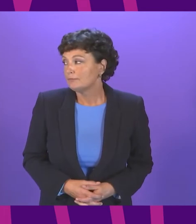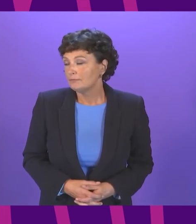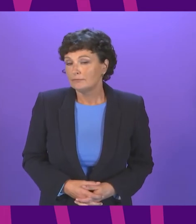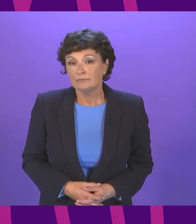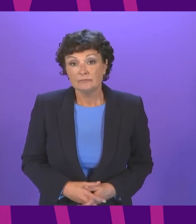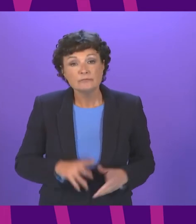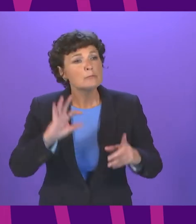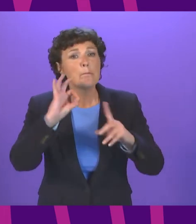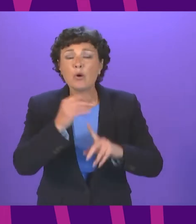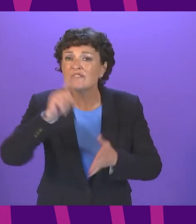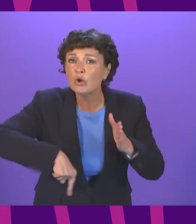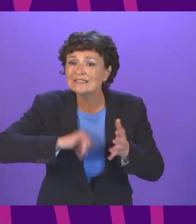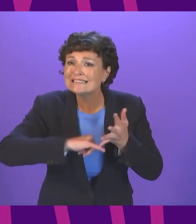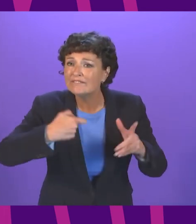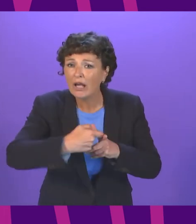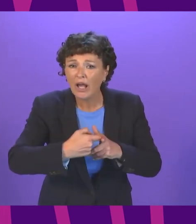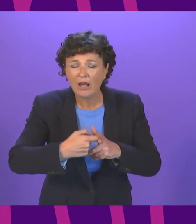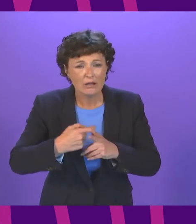point of order Stephen Kerr